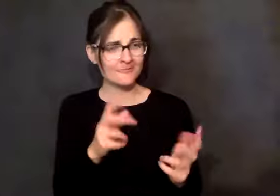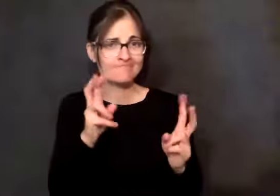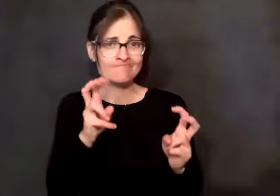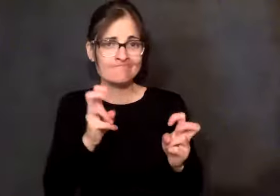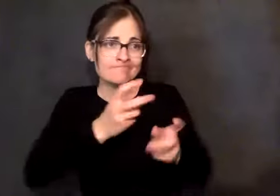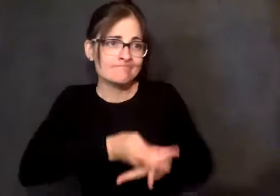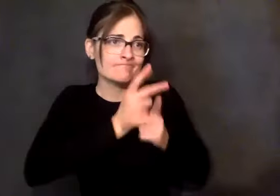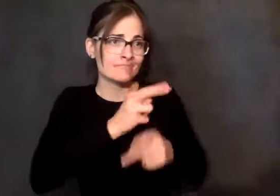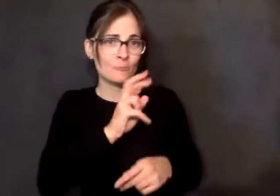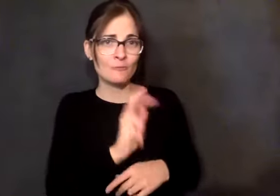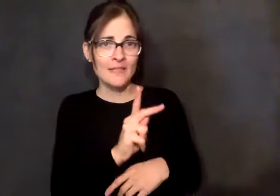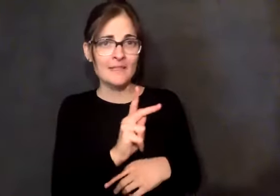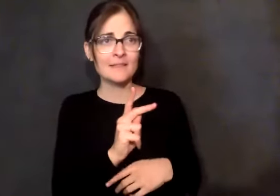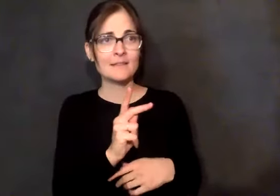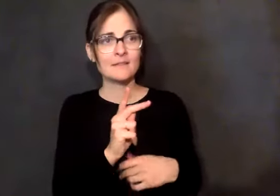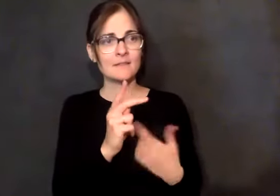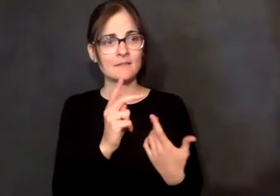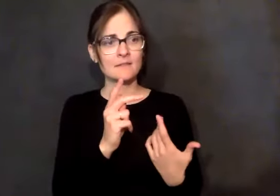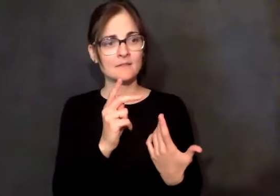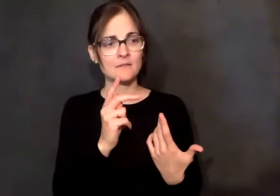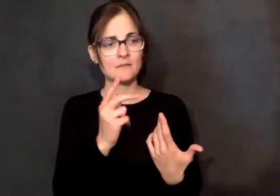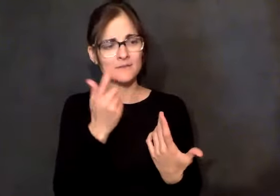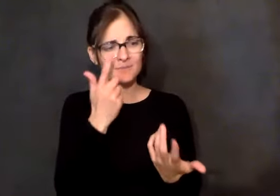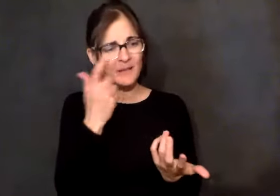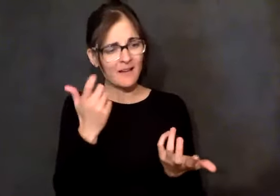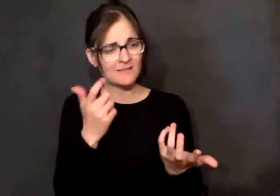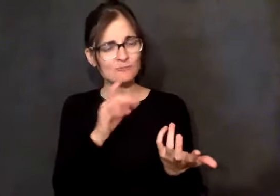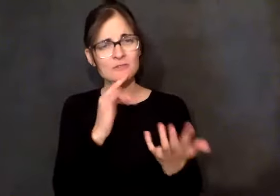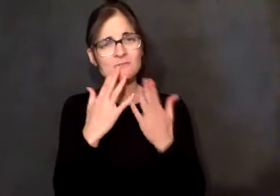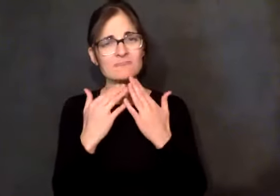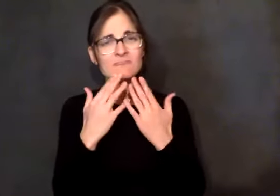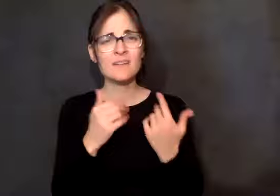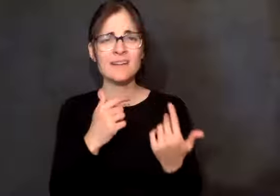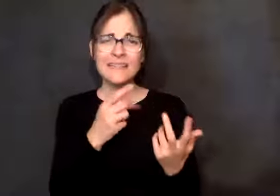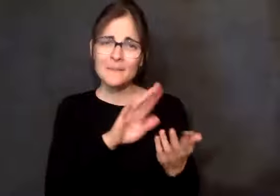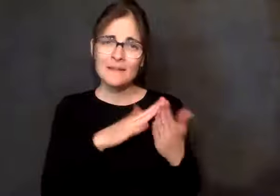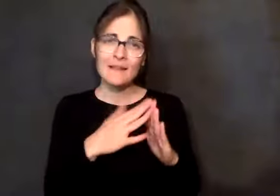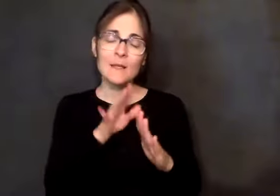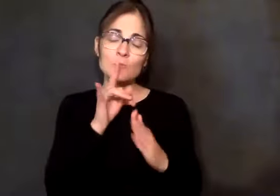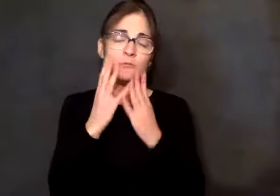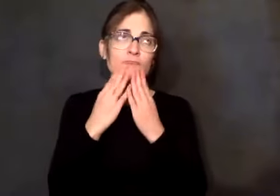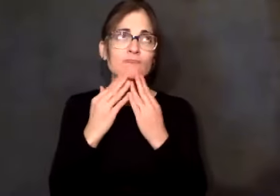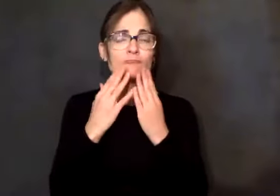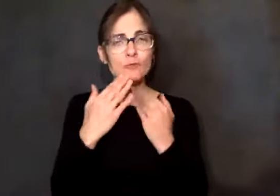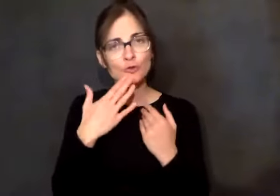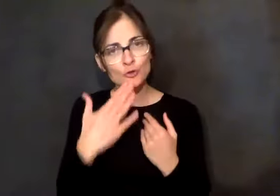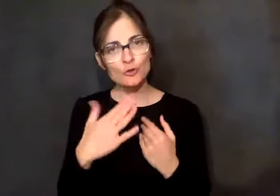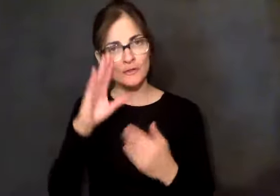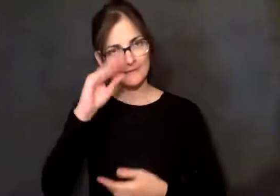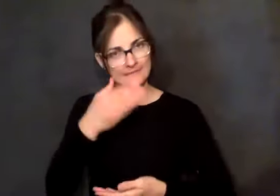that any parent would have been glad to have. You know, I watched him take his mother to doctor's appointments where they gave her